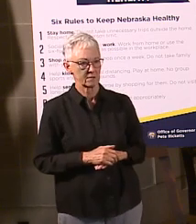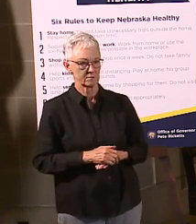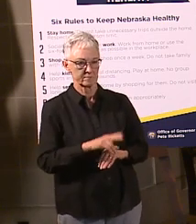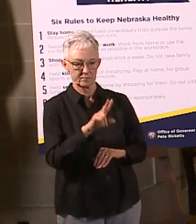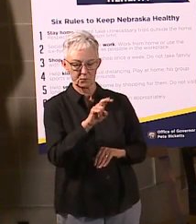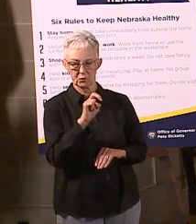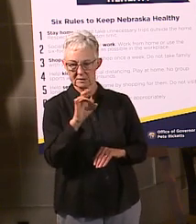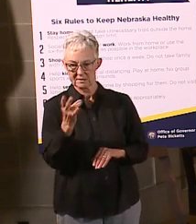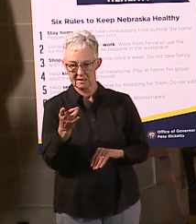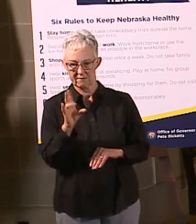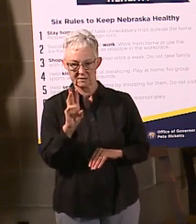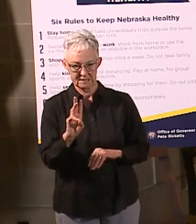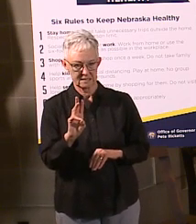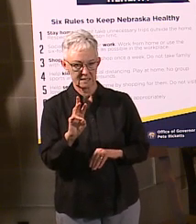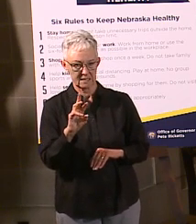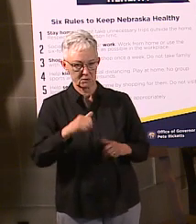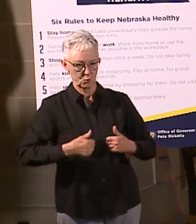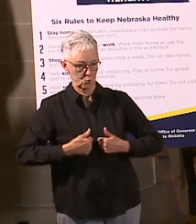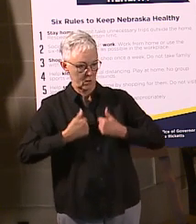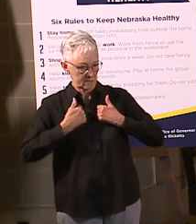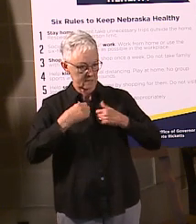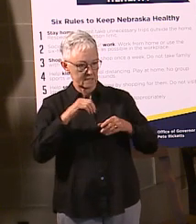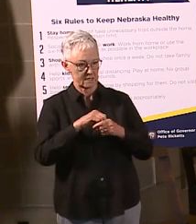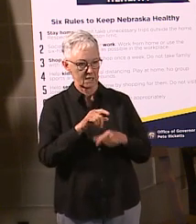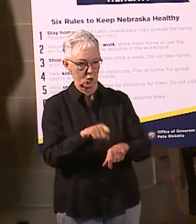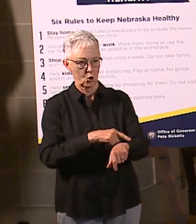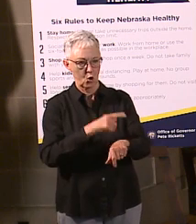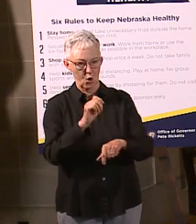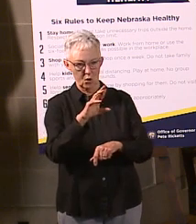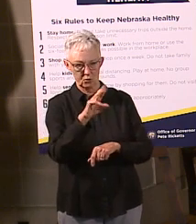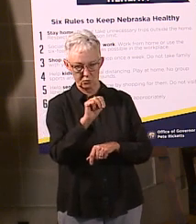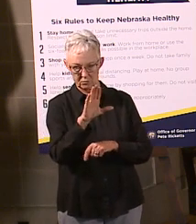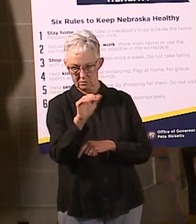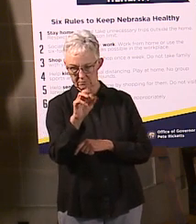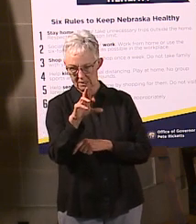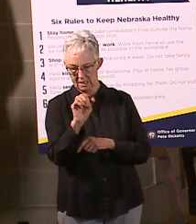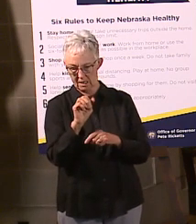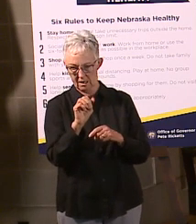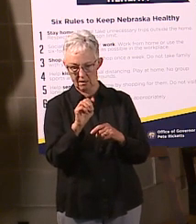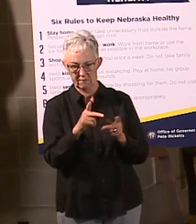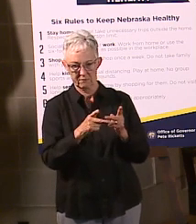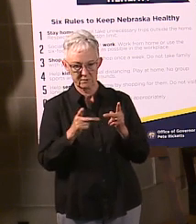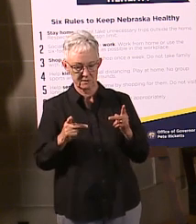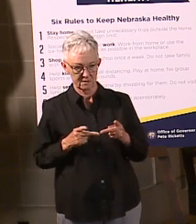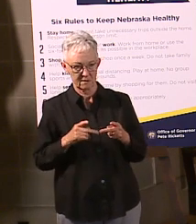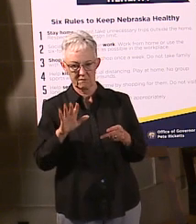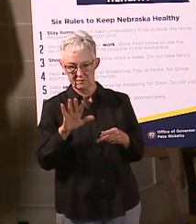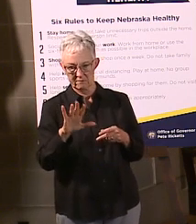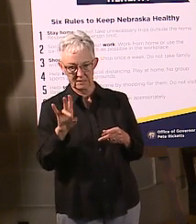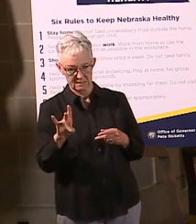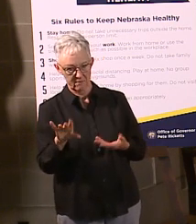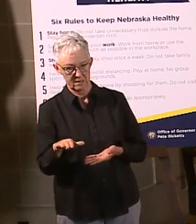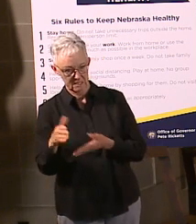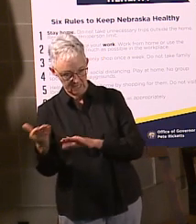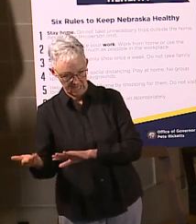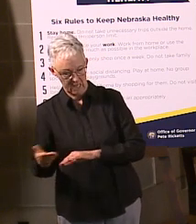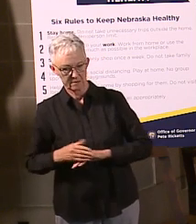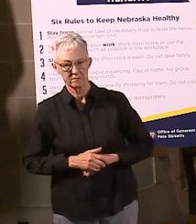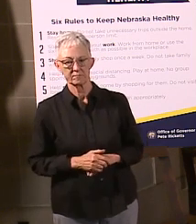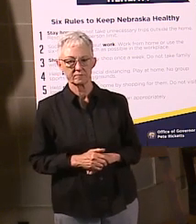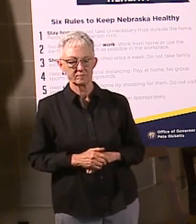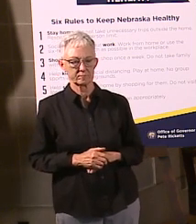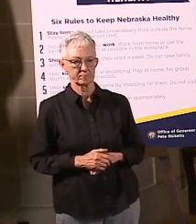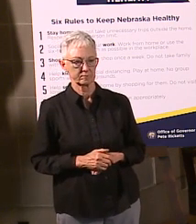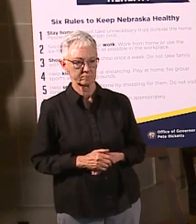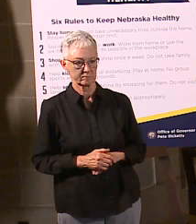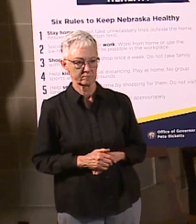residents of long-term care facilities, 188 staff members, 57 deaths. And for breaking